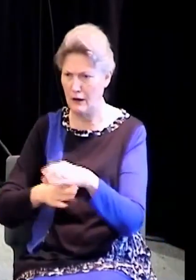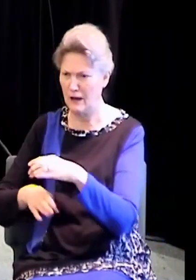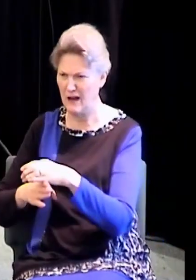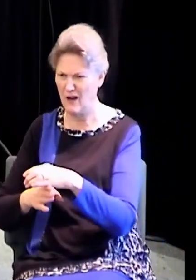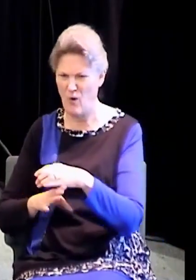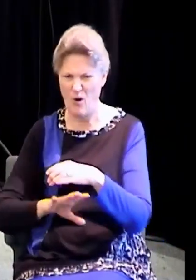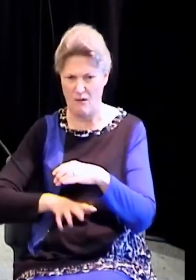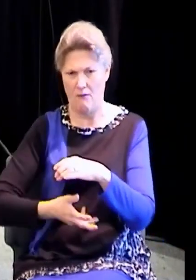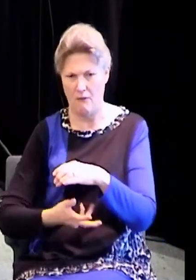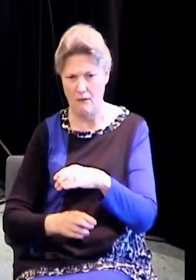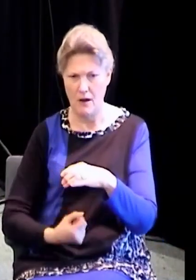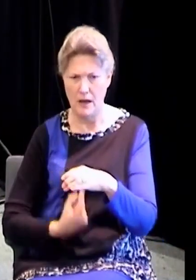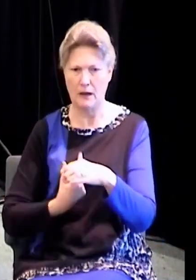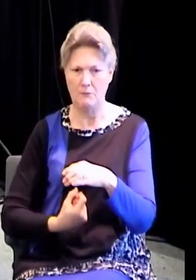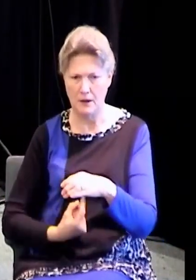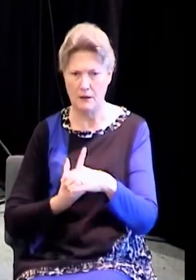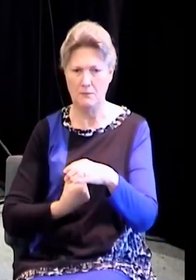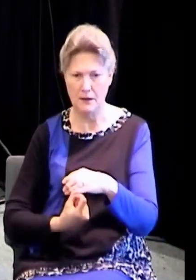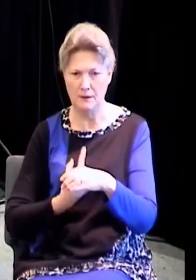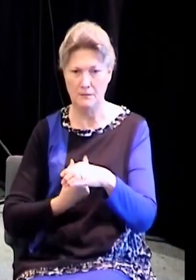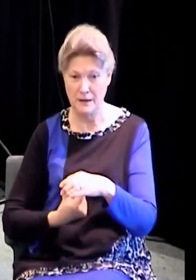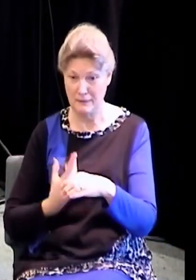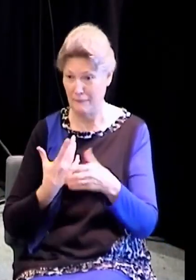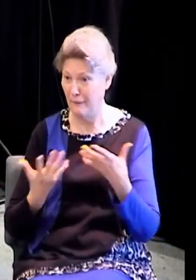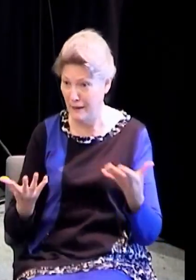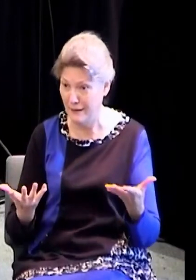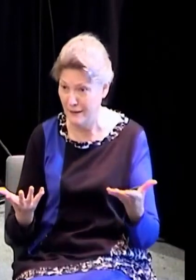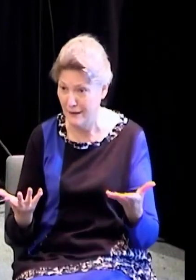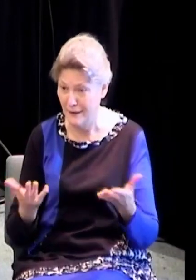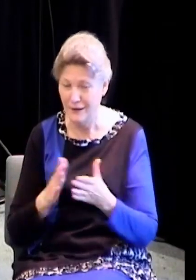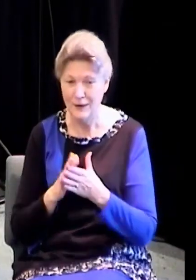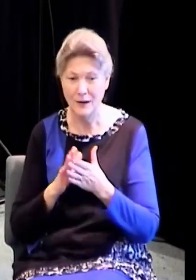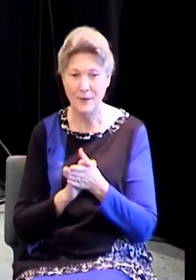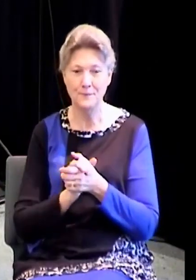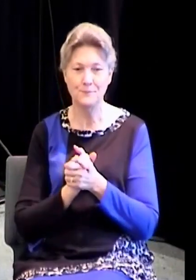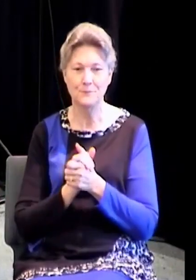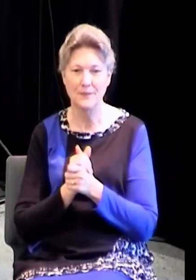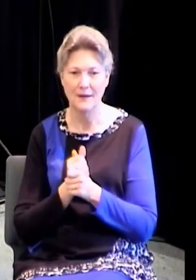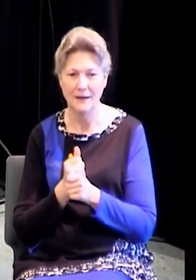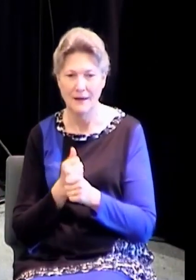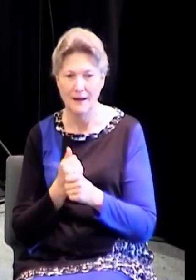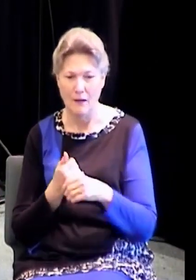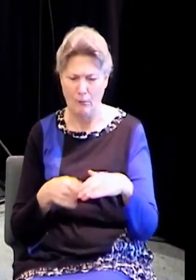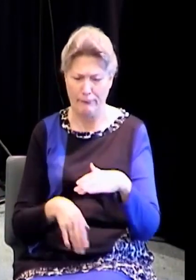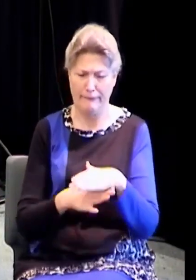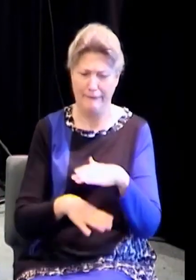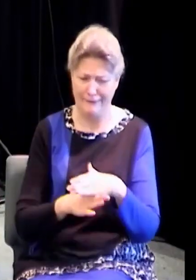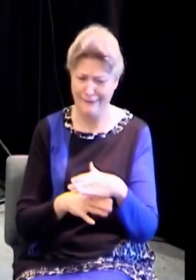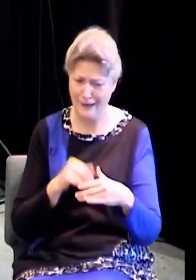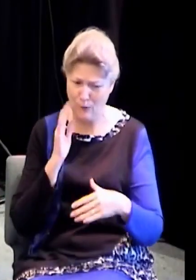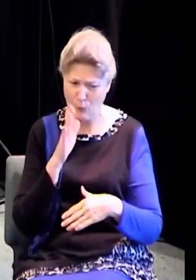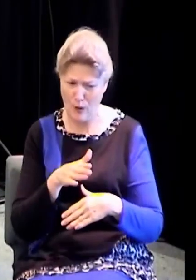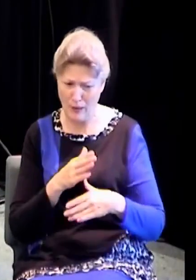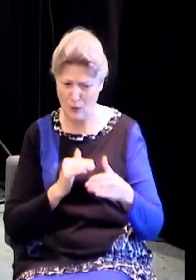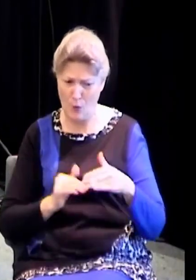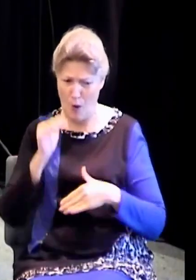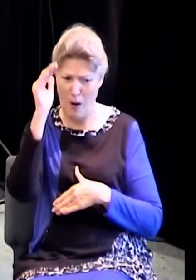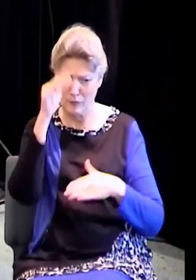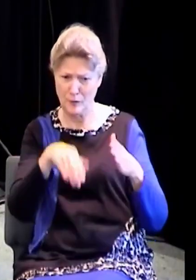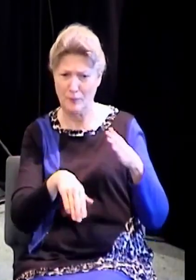or the mother's smiling like, oh, what was that? Oh, he's just going to be a soccer player. know, whatever. But afterwards, now they